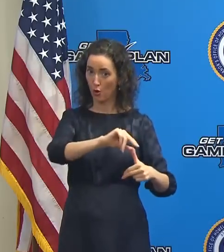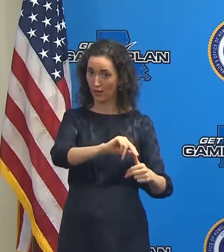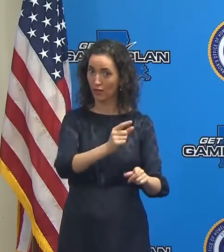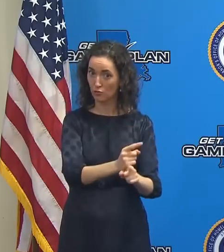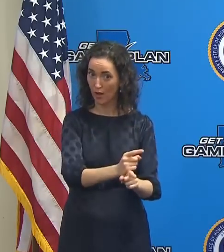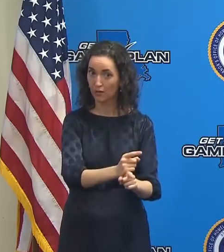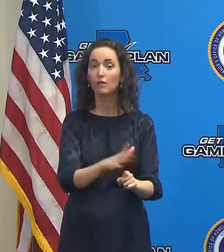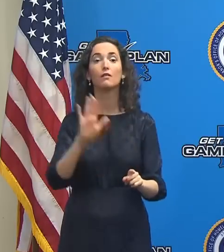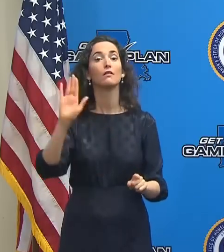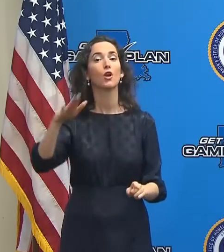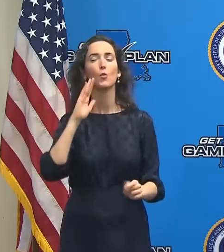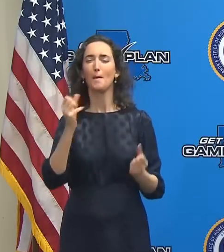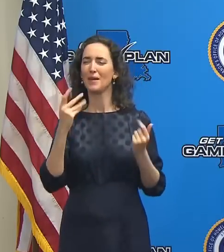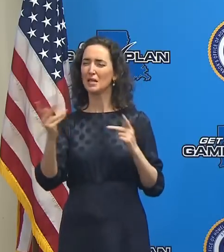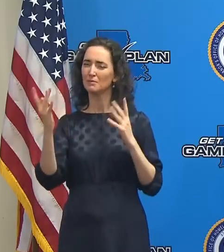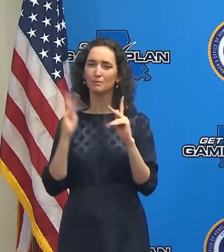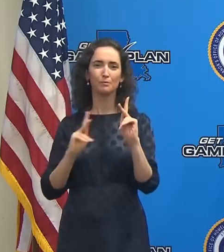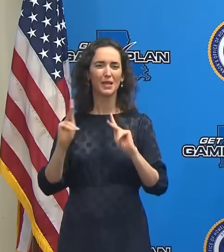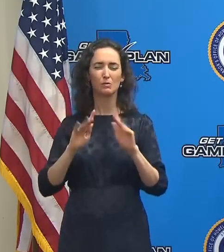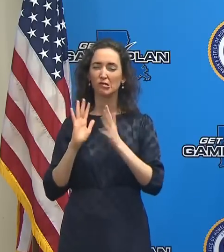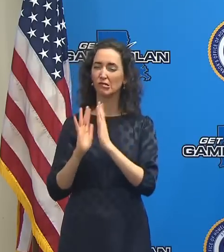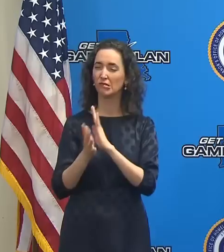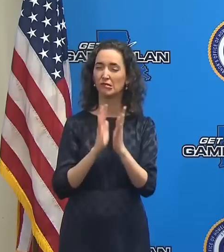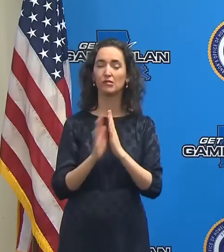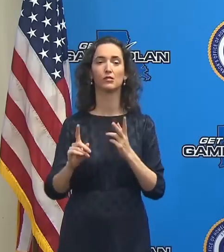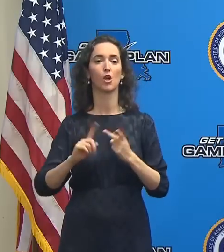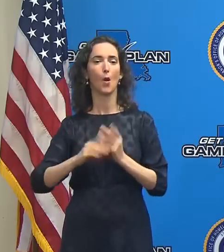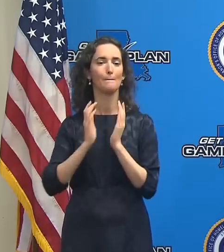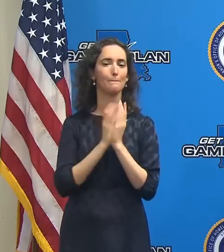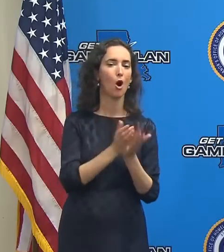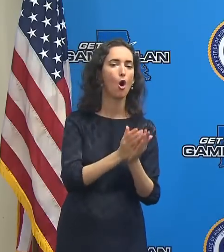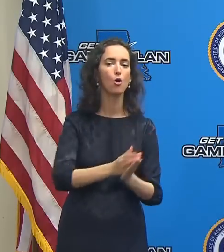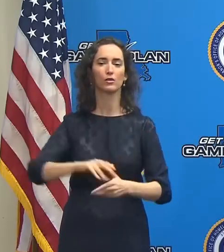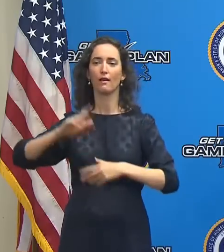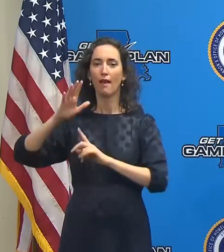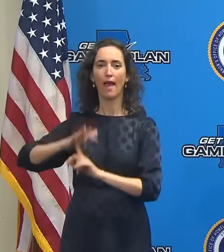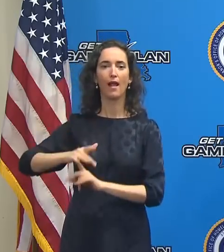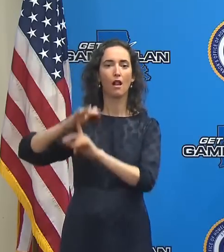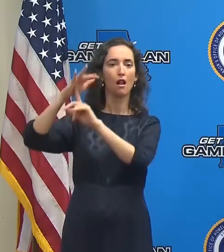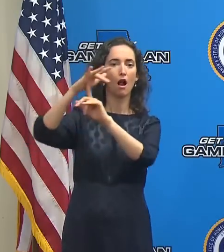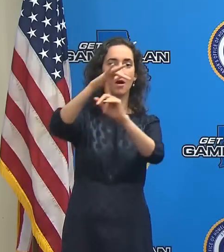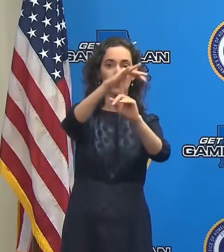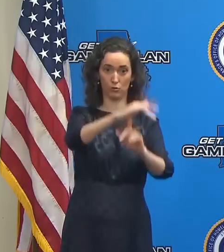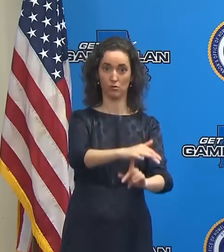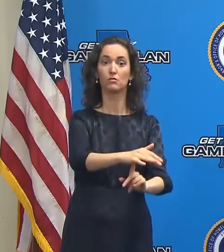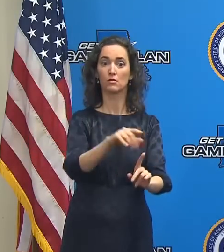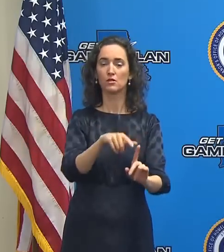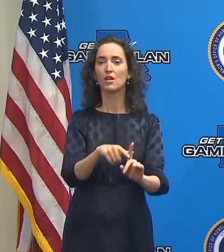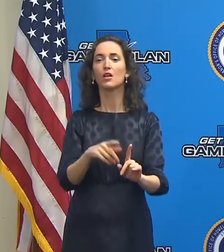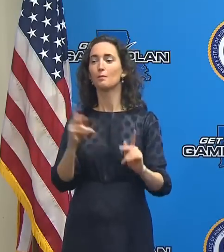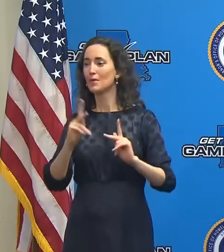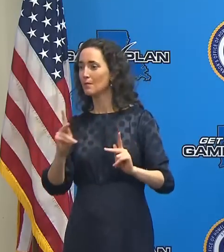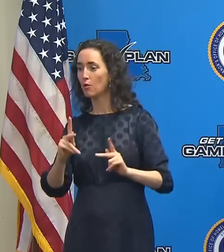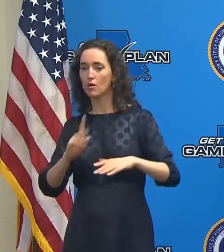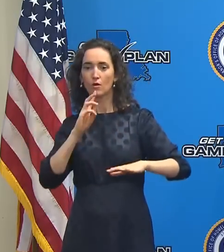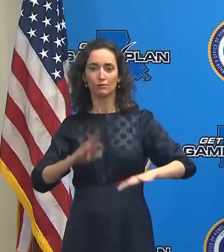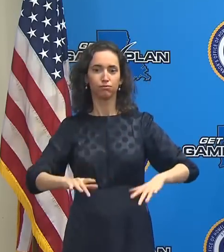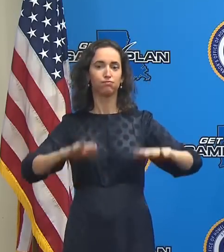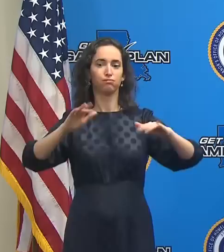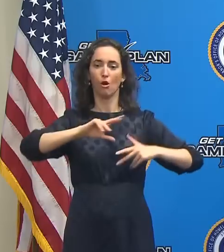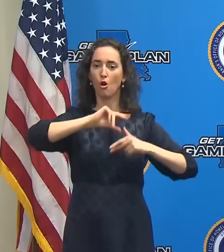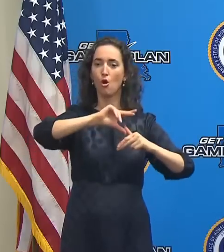lots of boats and helicopters, and we're going to do urban search and rescue just as soon as we possibly can, everyone